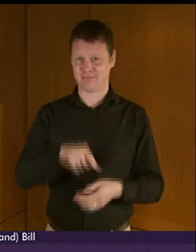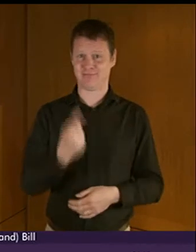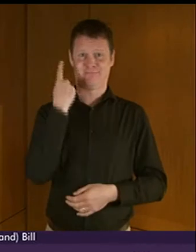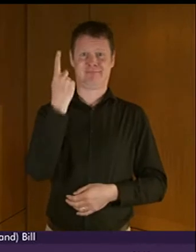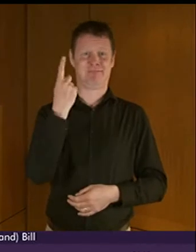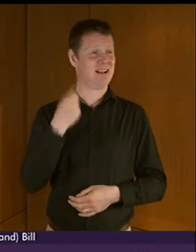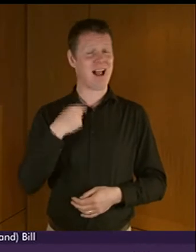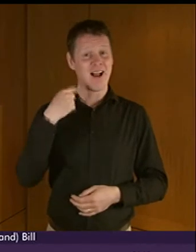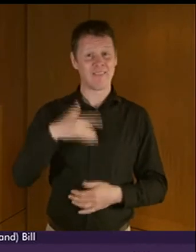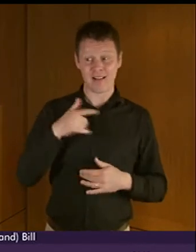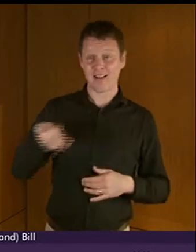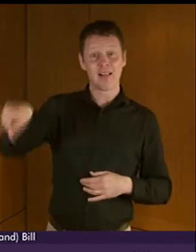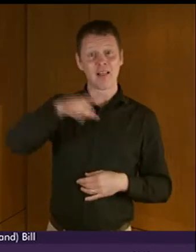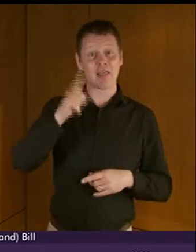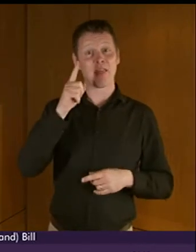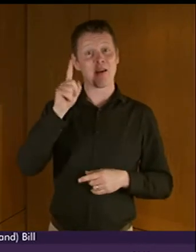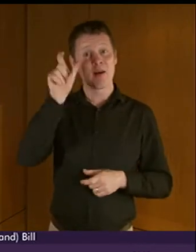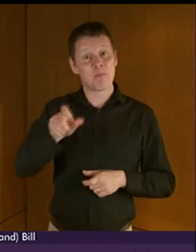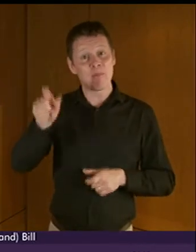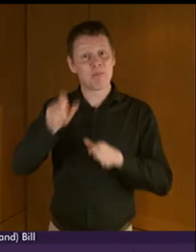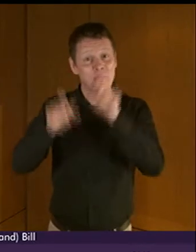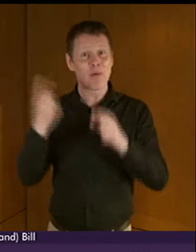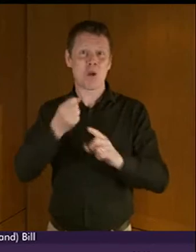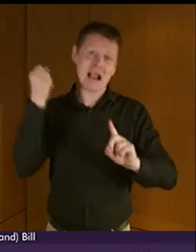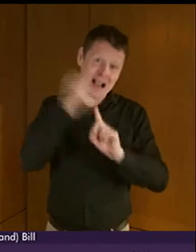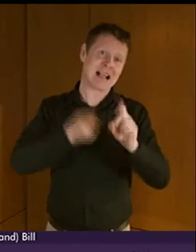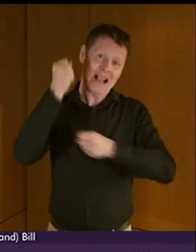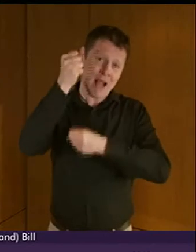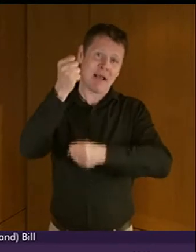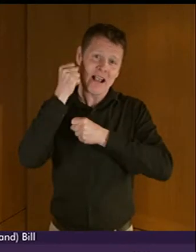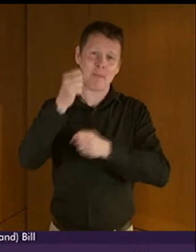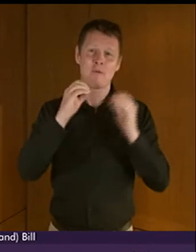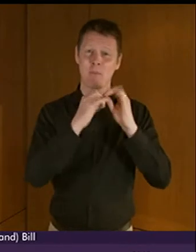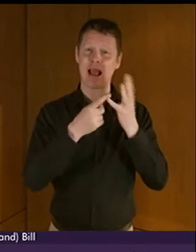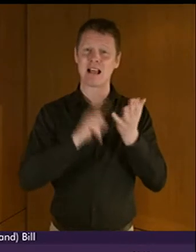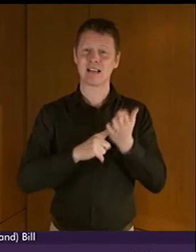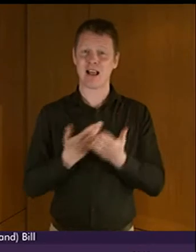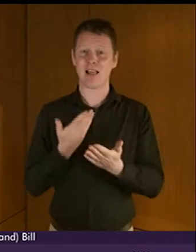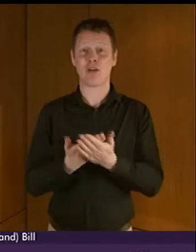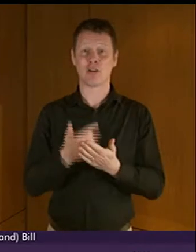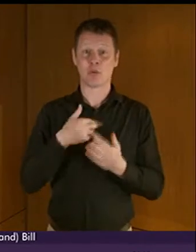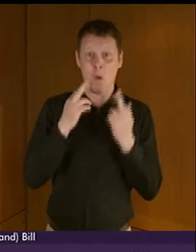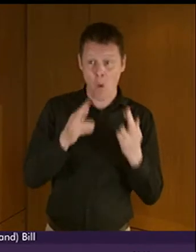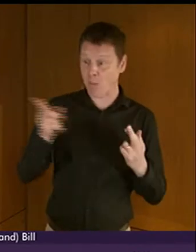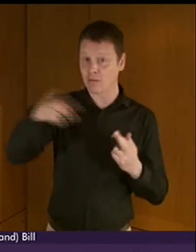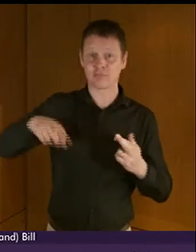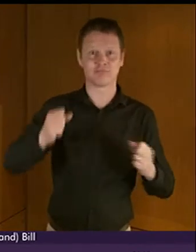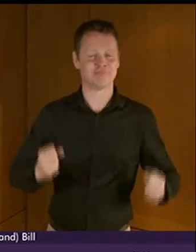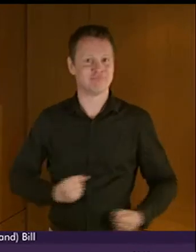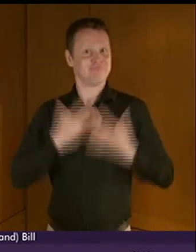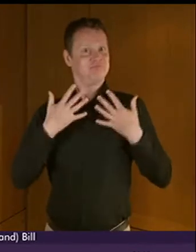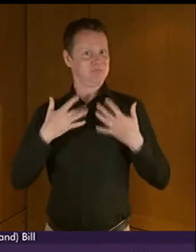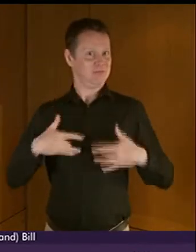campaigned for a long time to bring legislation of this kind before this parliament. Now, as anybody